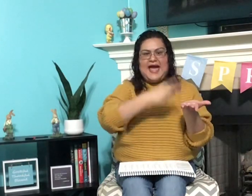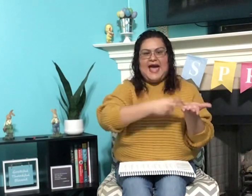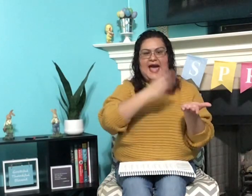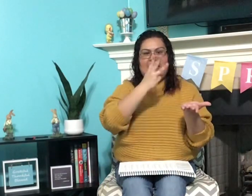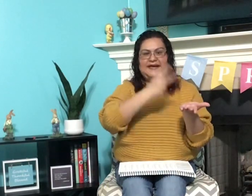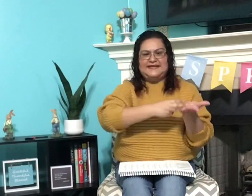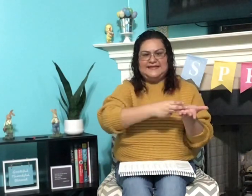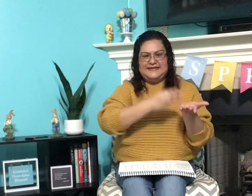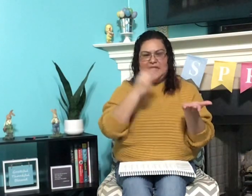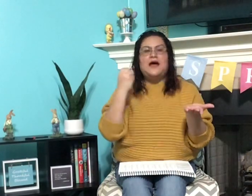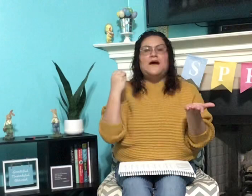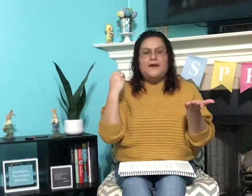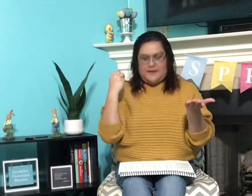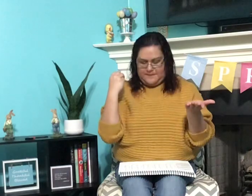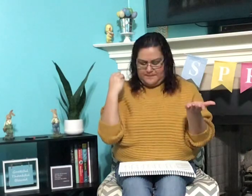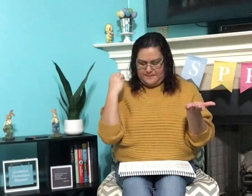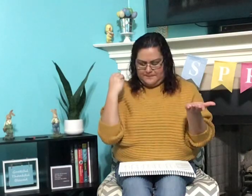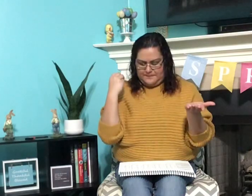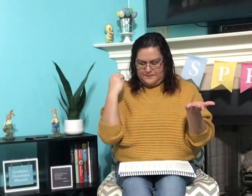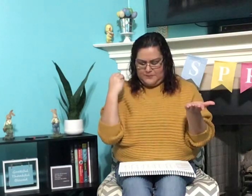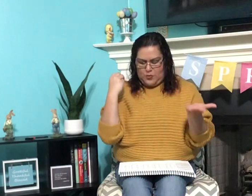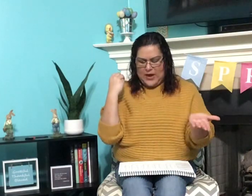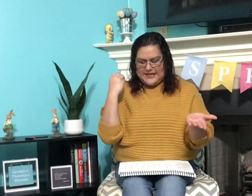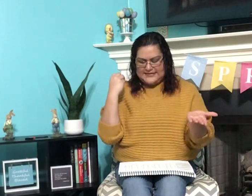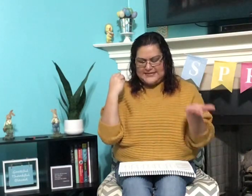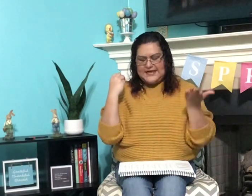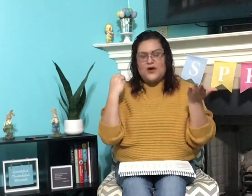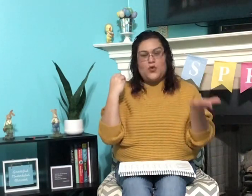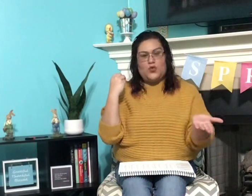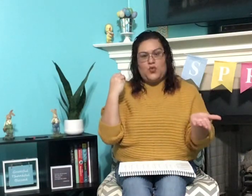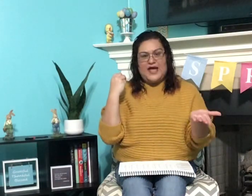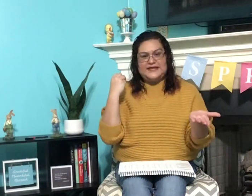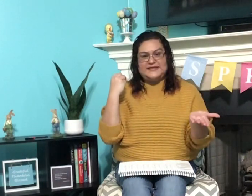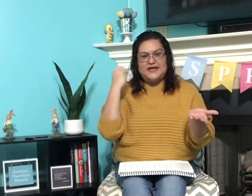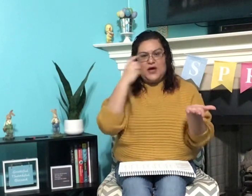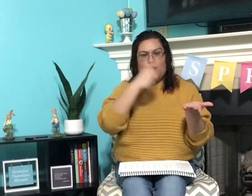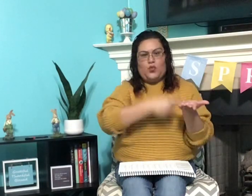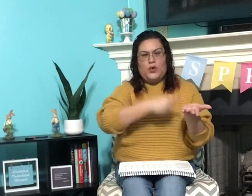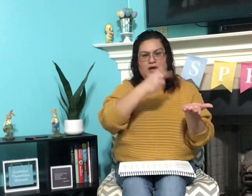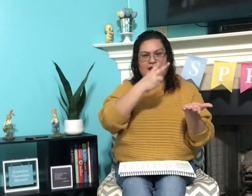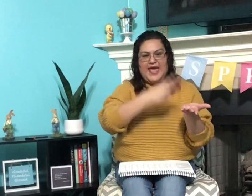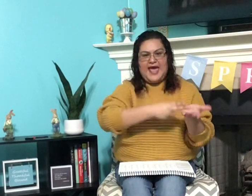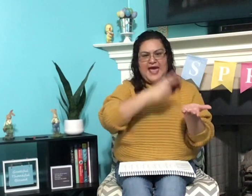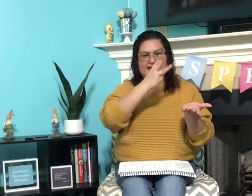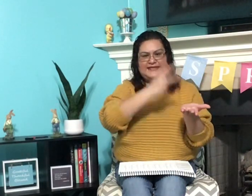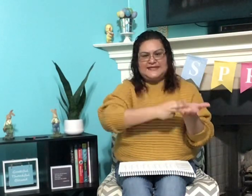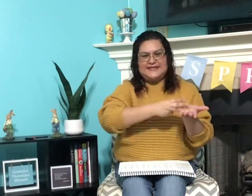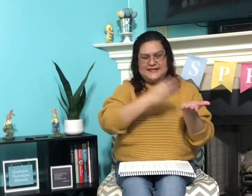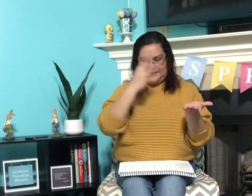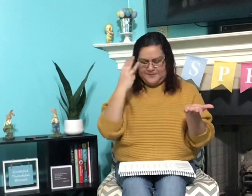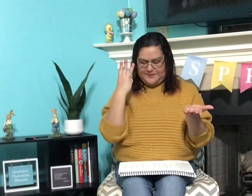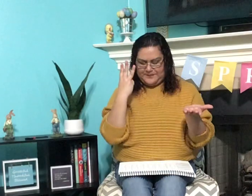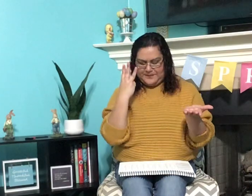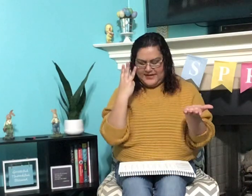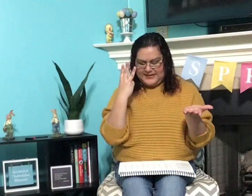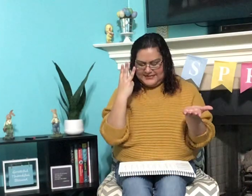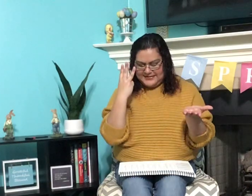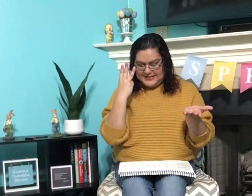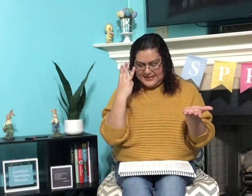ah, n, wet, wet, wet, w, eh, t, dig,